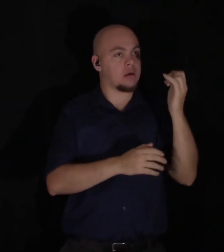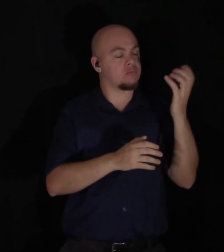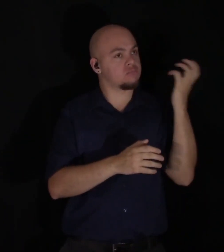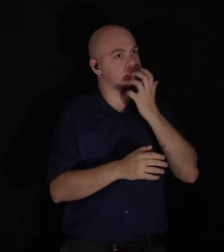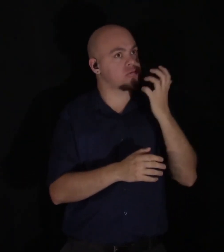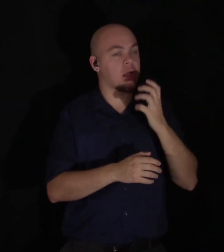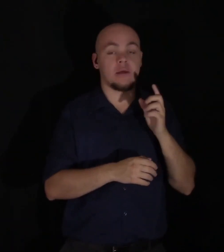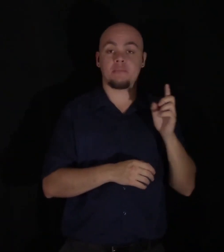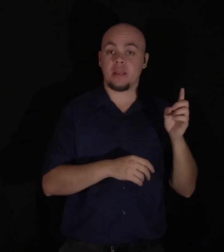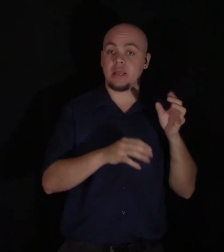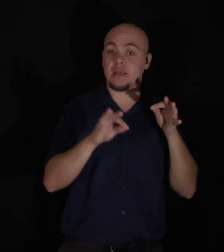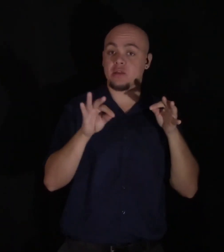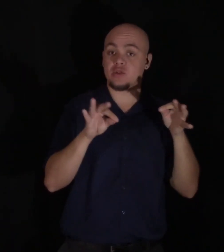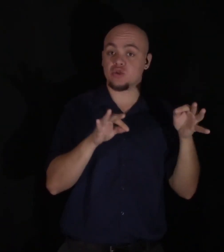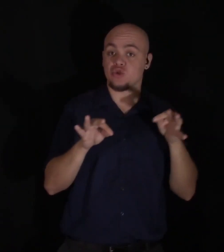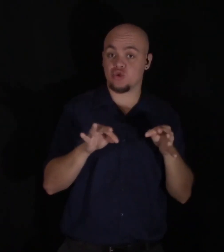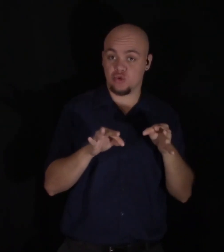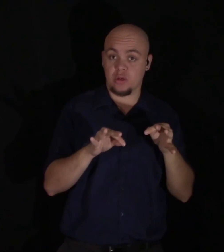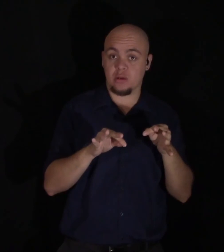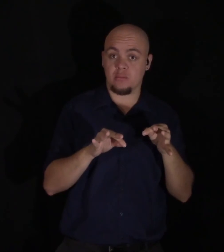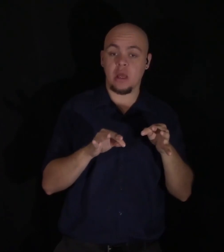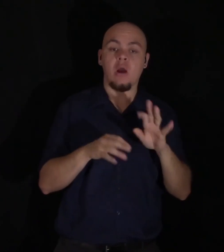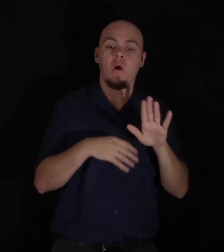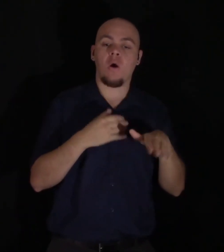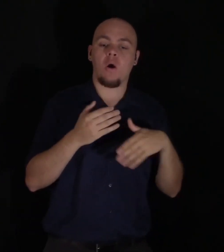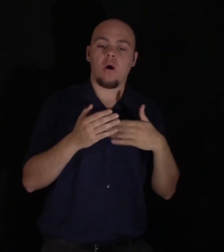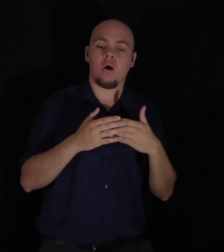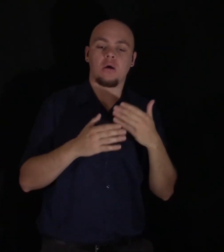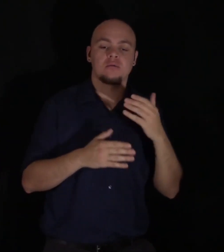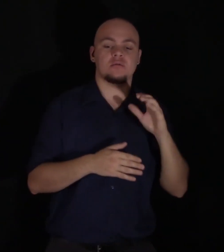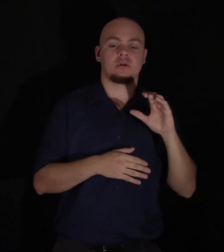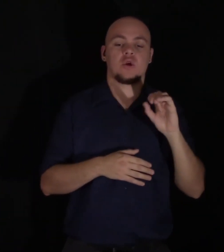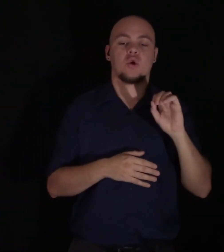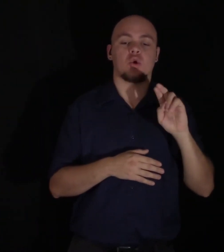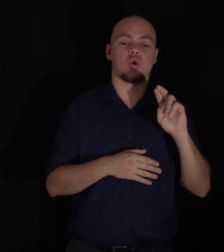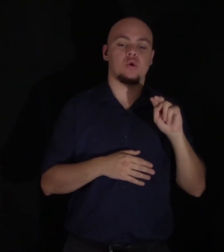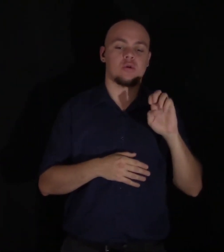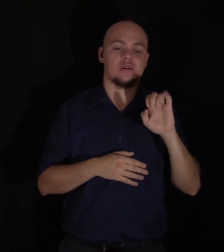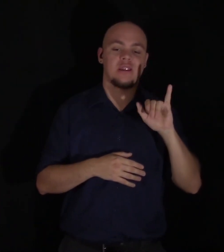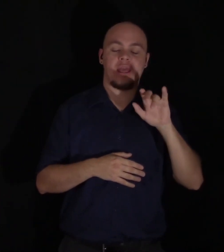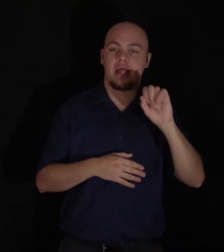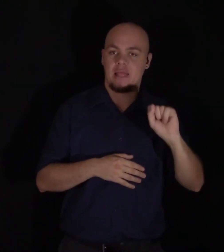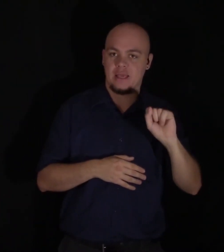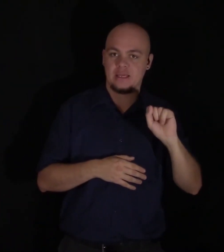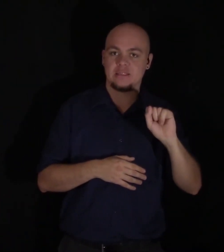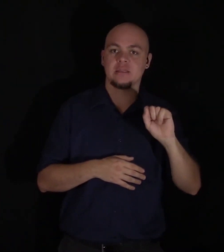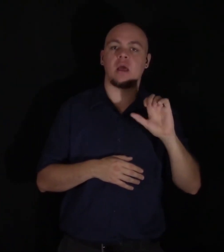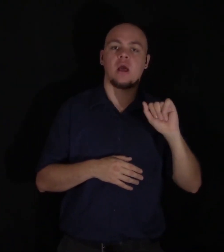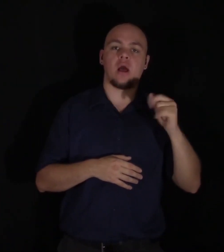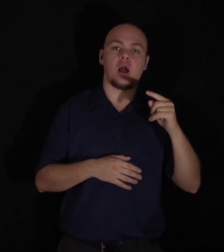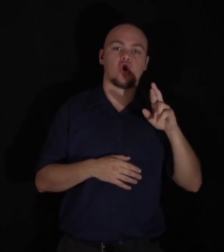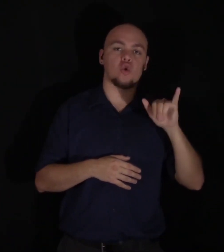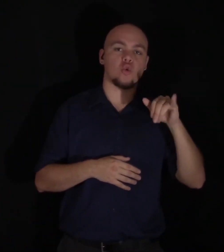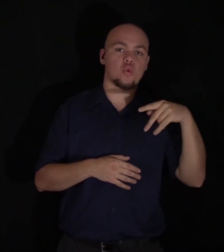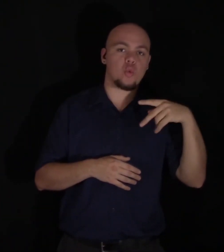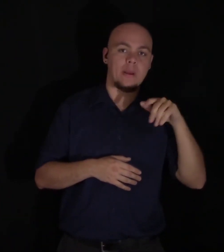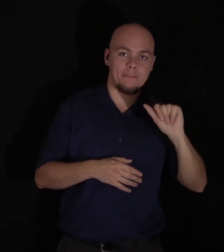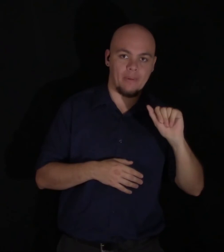said threw greatly into the shade Cornelius Agrippa, Albertus Magnus, and Paracelsus, the lords of my imagination.